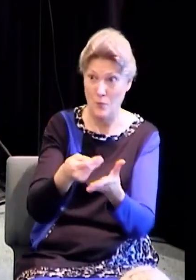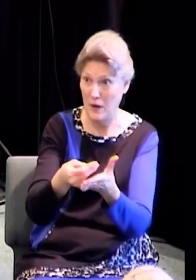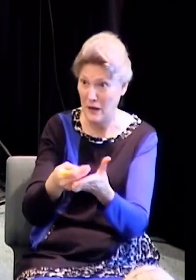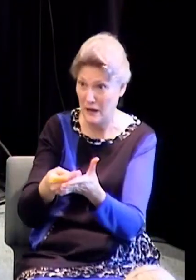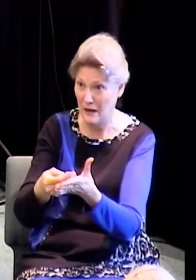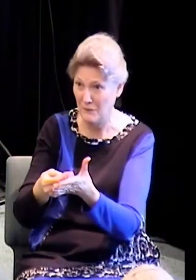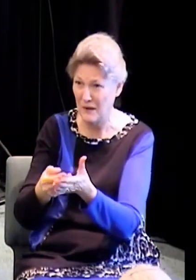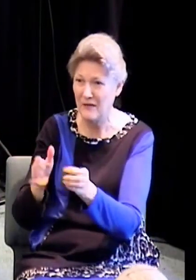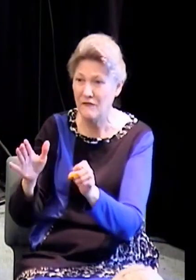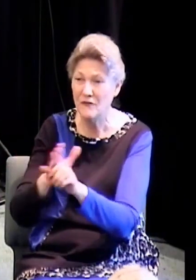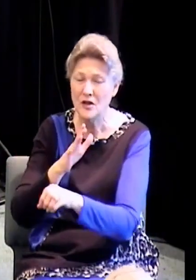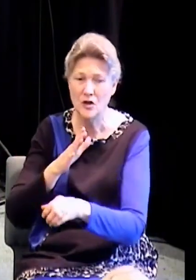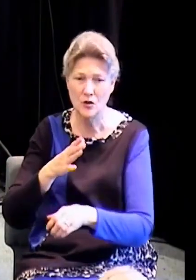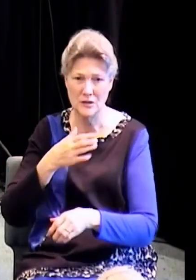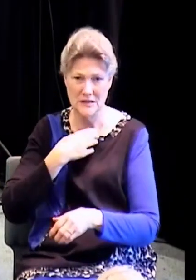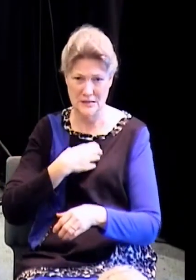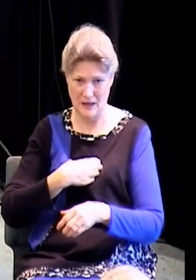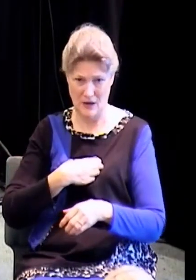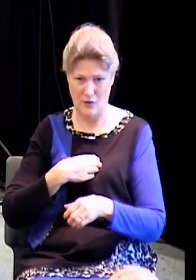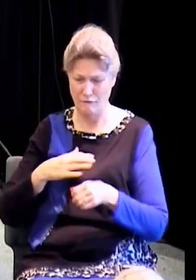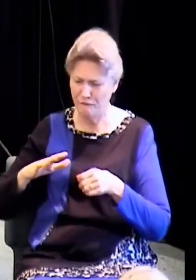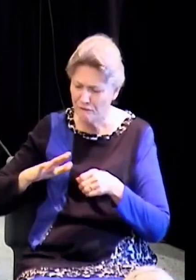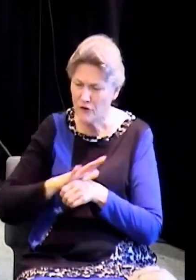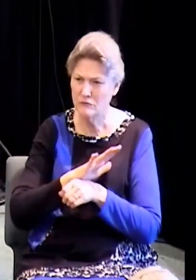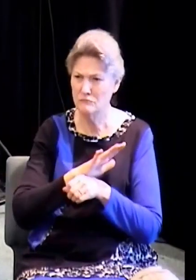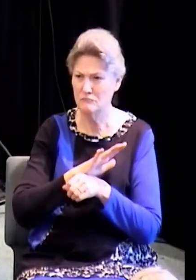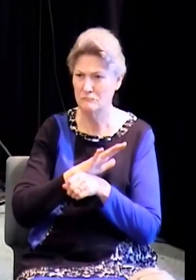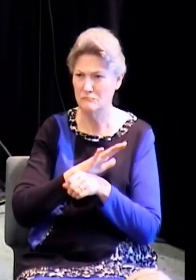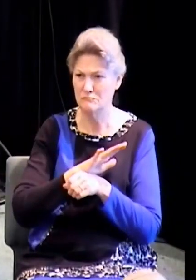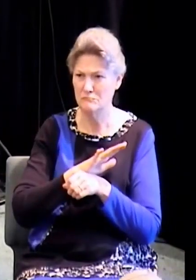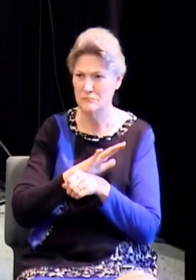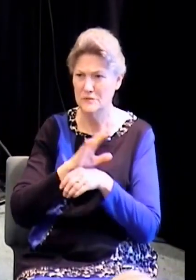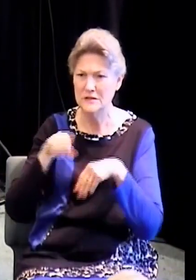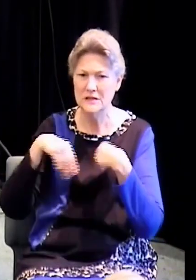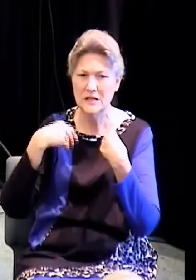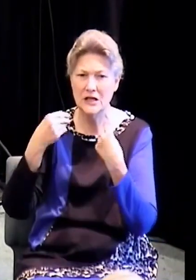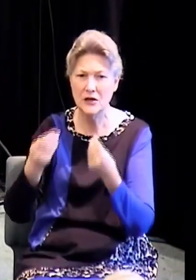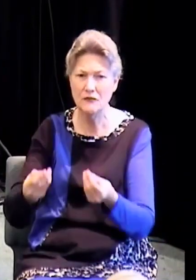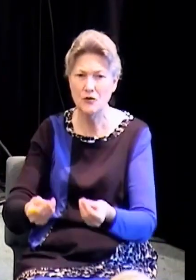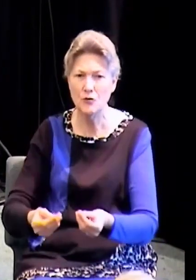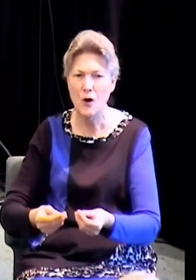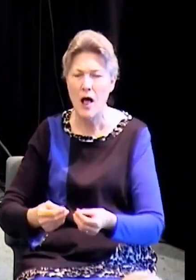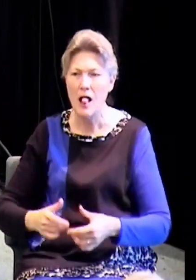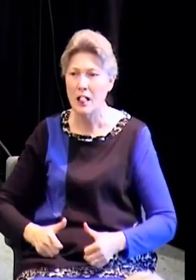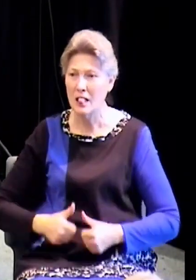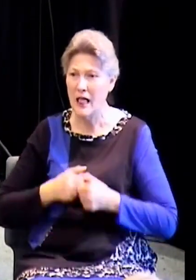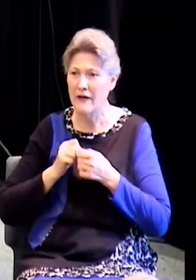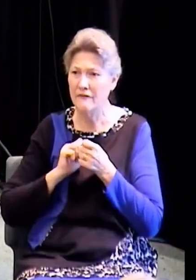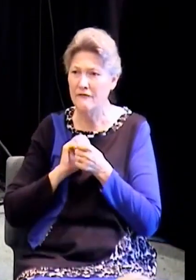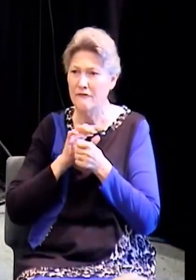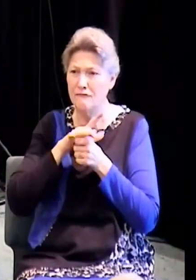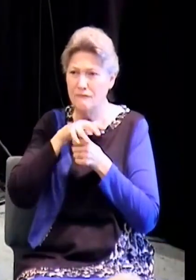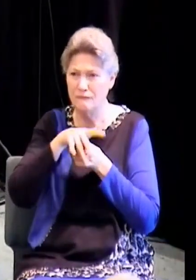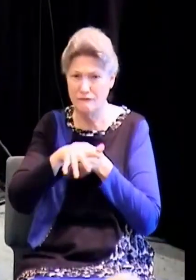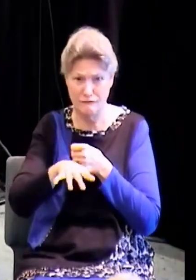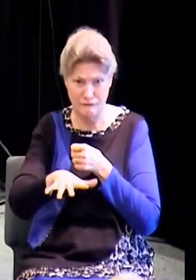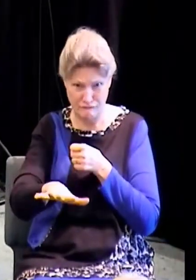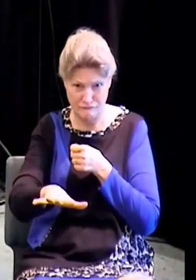cup. I'm here to give you a well of living water. Do you hear what I'm saying? What he